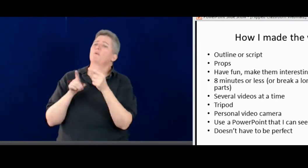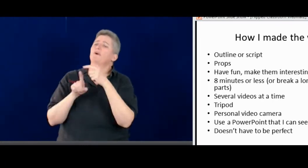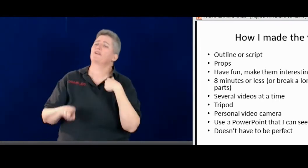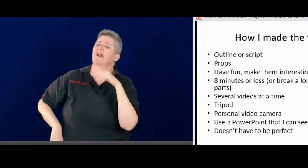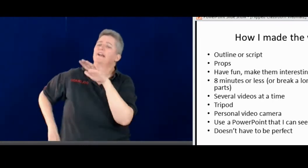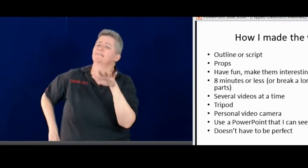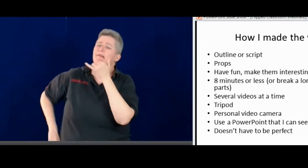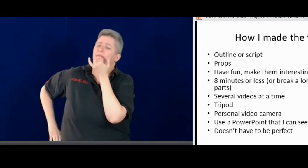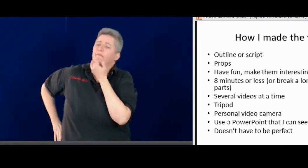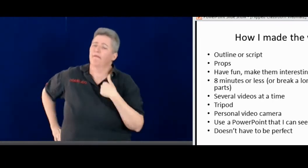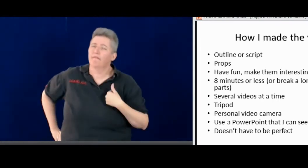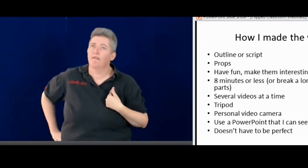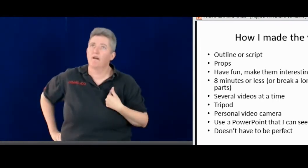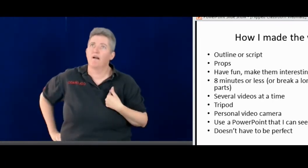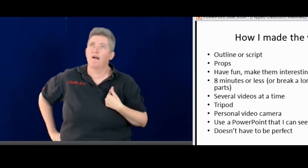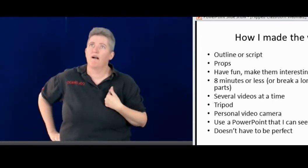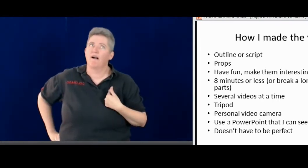And people said yes. And I said, What word did I misspell?